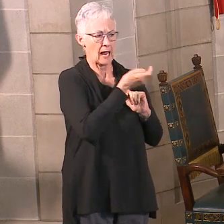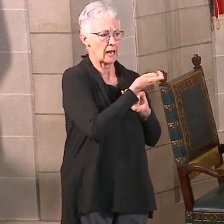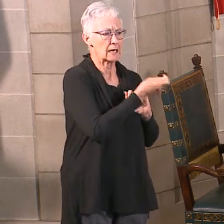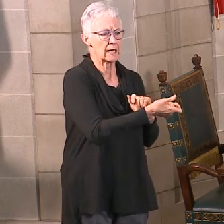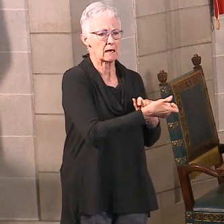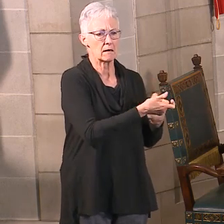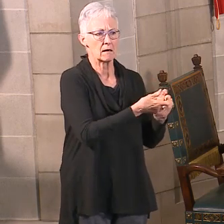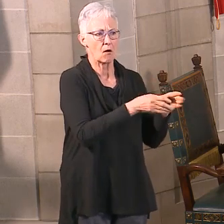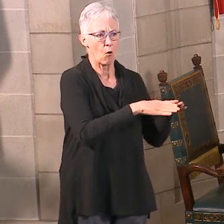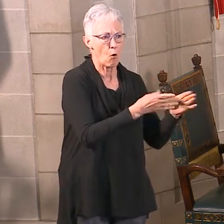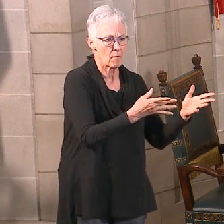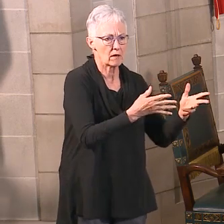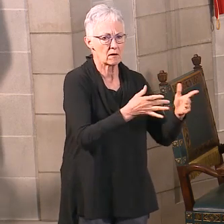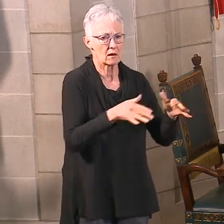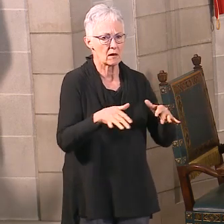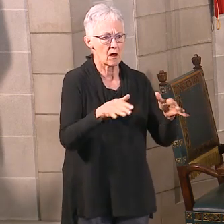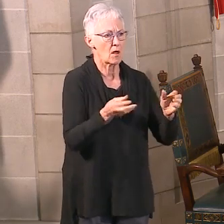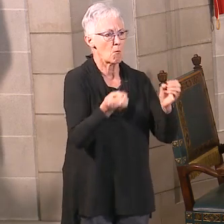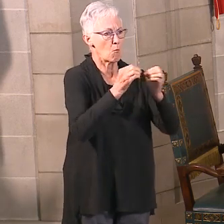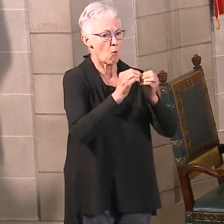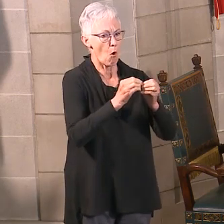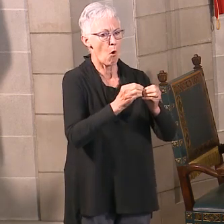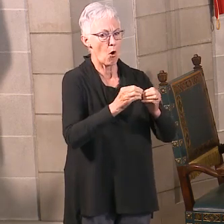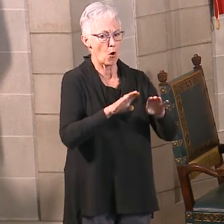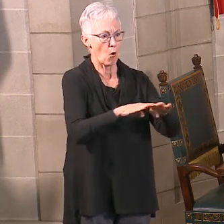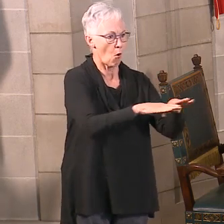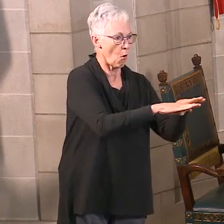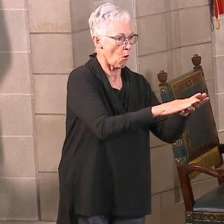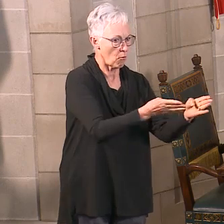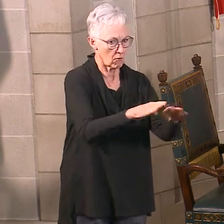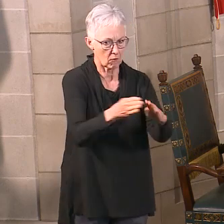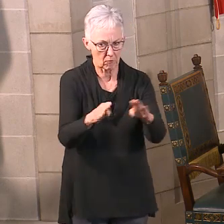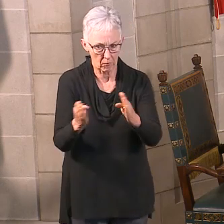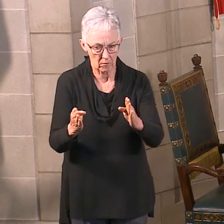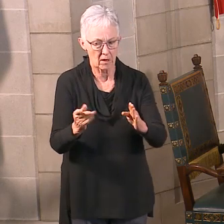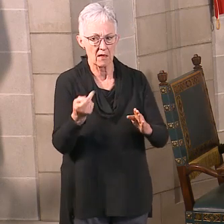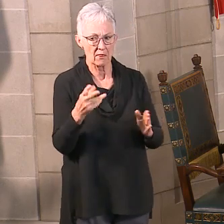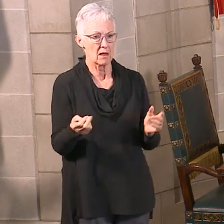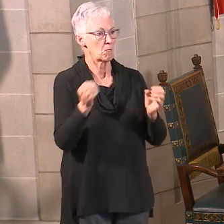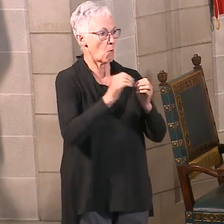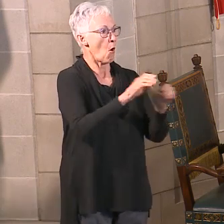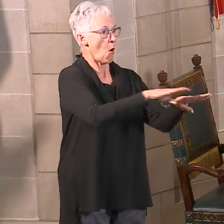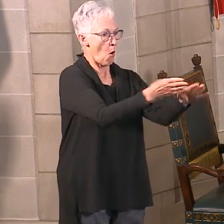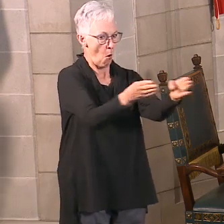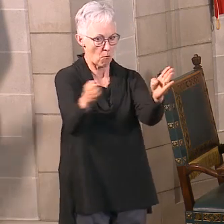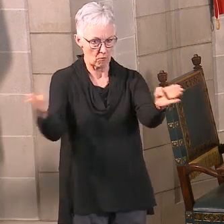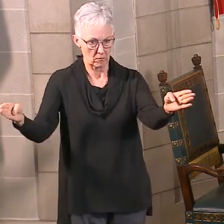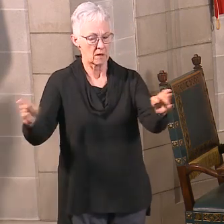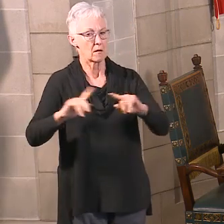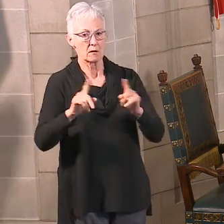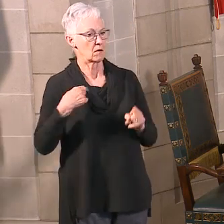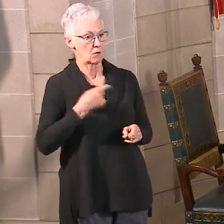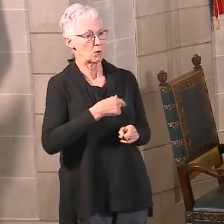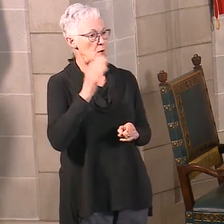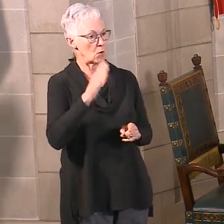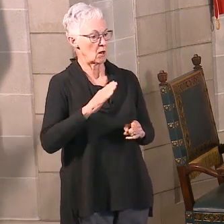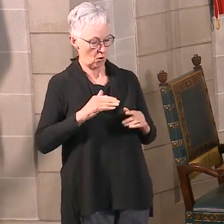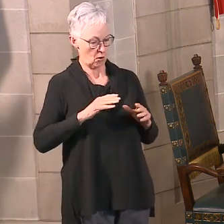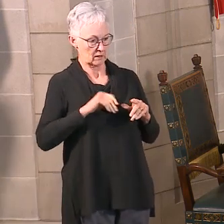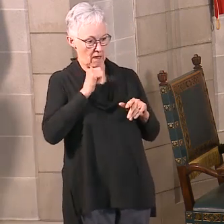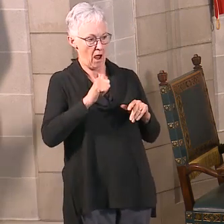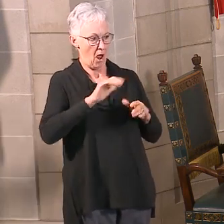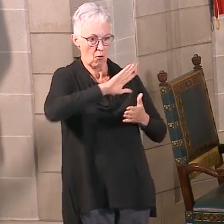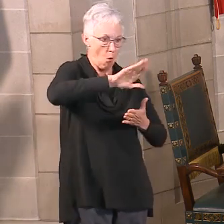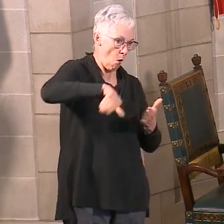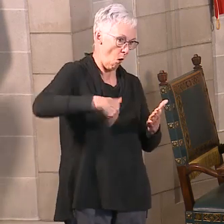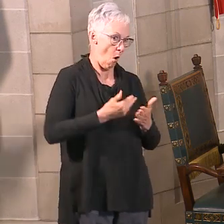think about getting into May and loosening some of these restrictions, we're going to do it a step at a time in a very phased approach kind of way, the way the